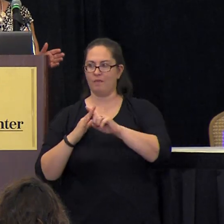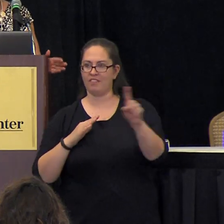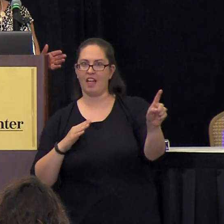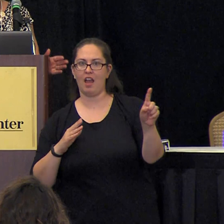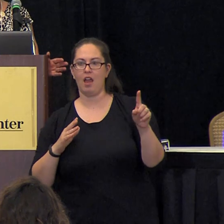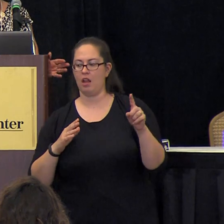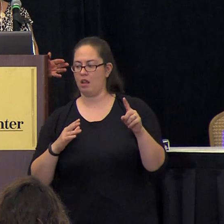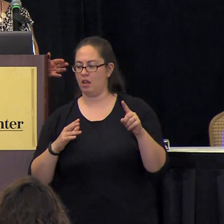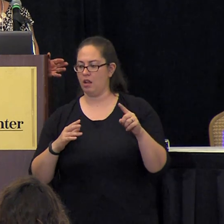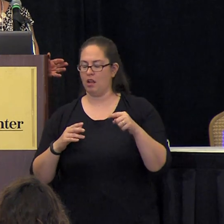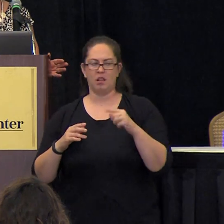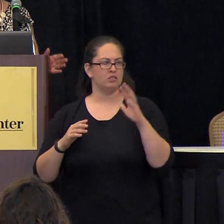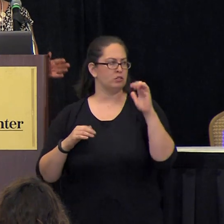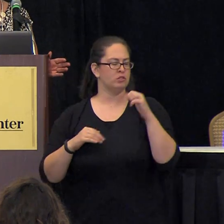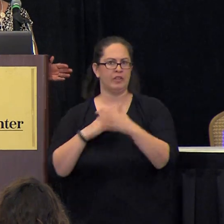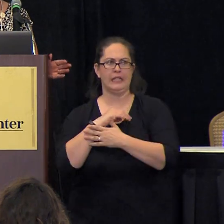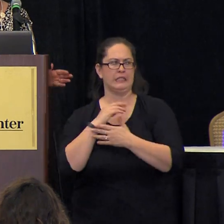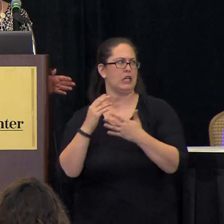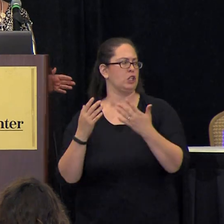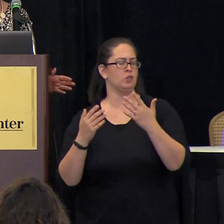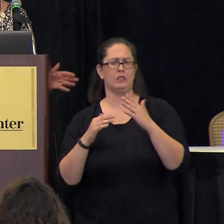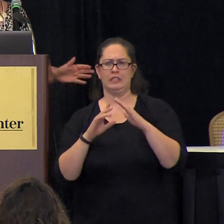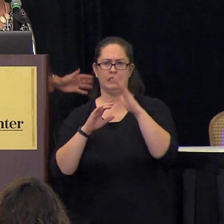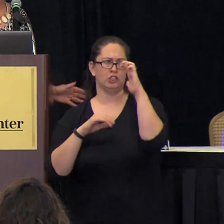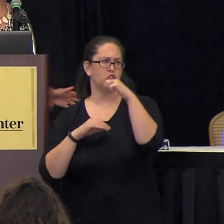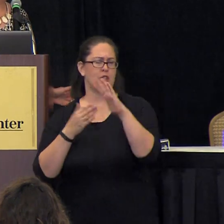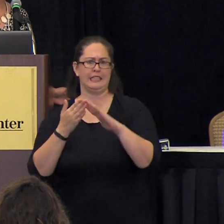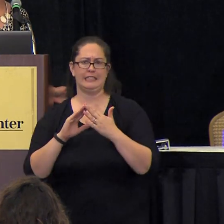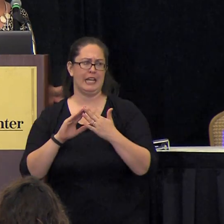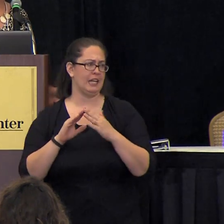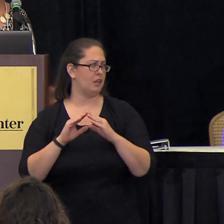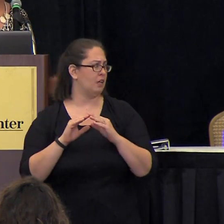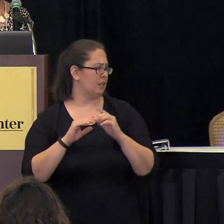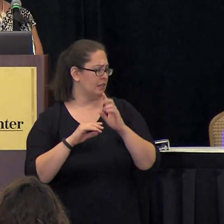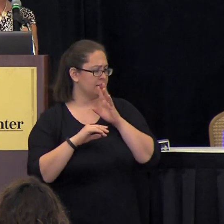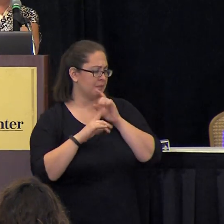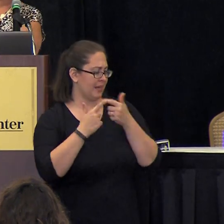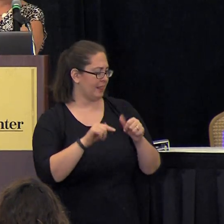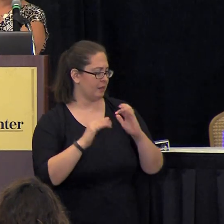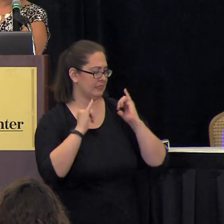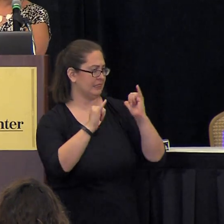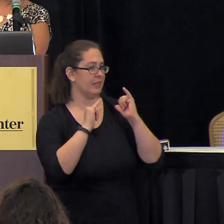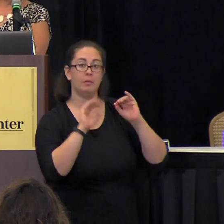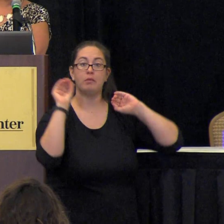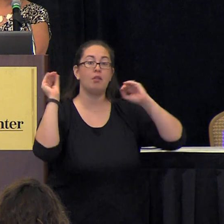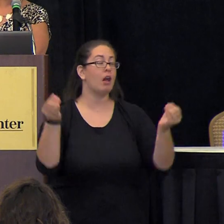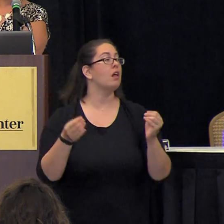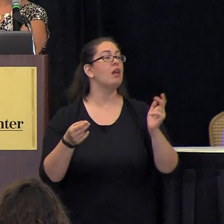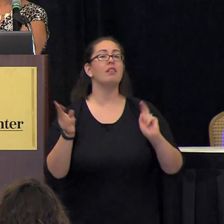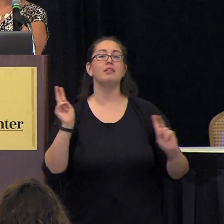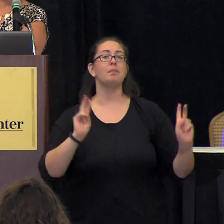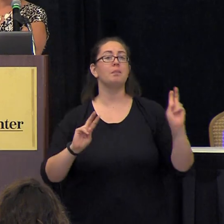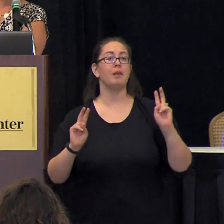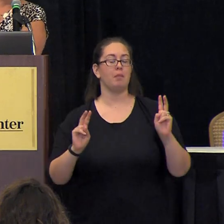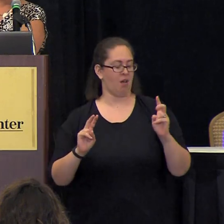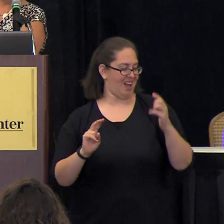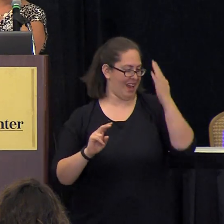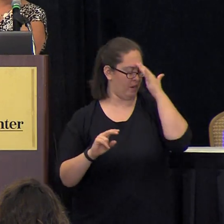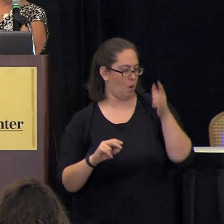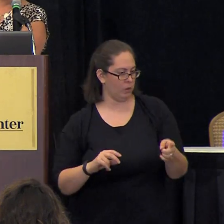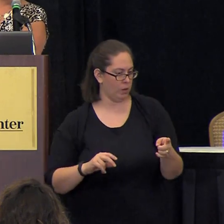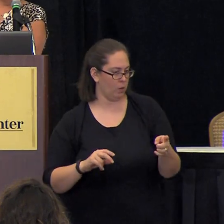because they're in a strange country they're in a strange city nobody speaks their language this is people that they know